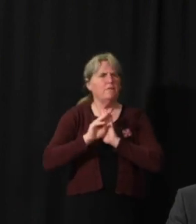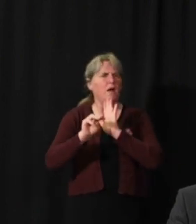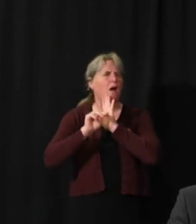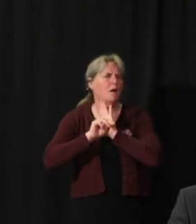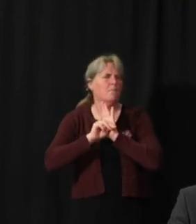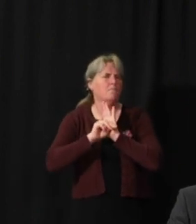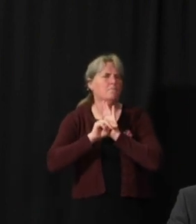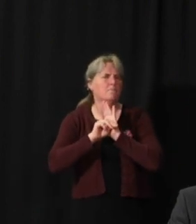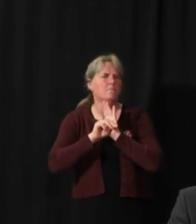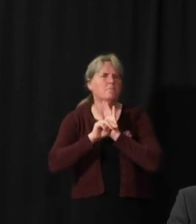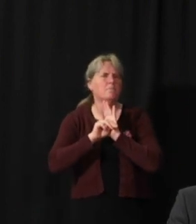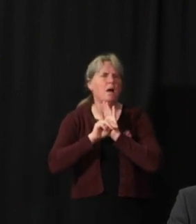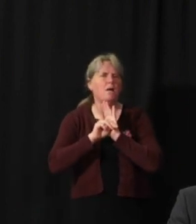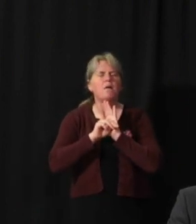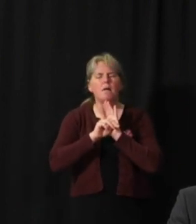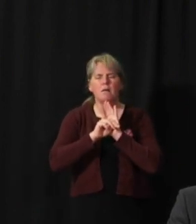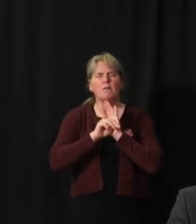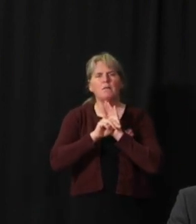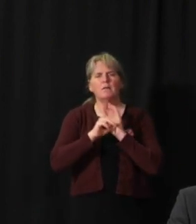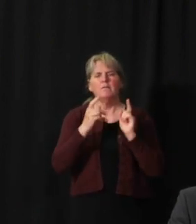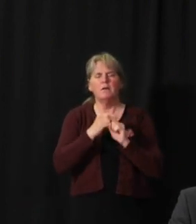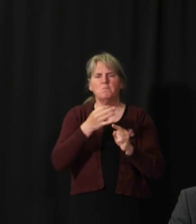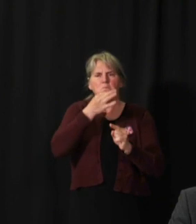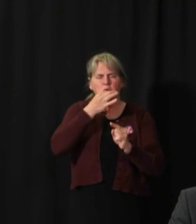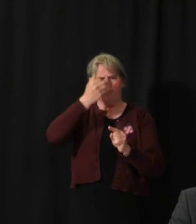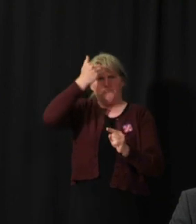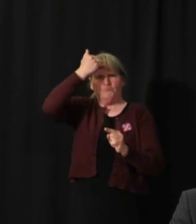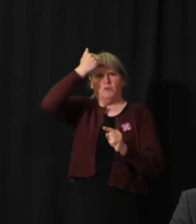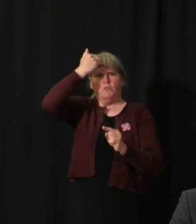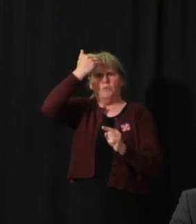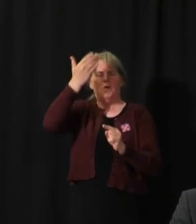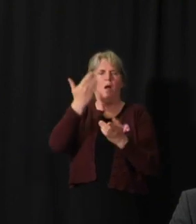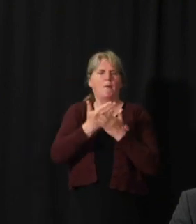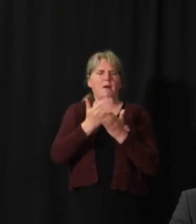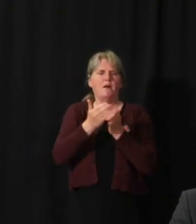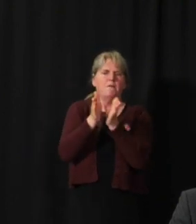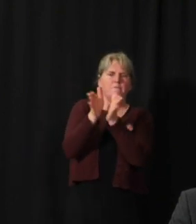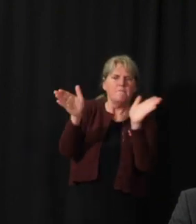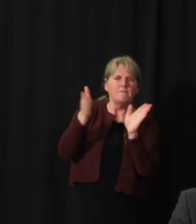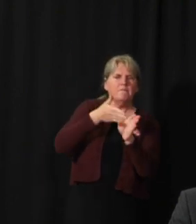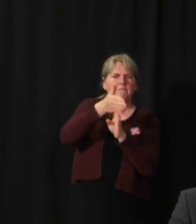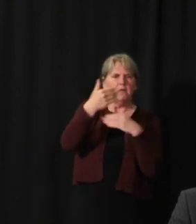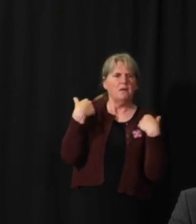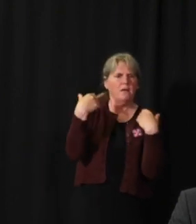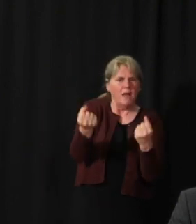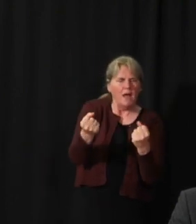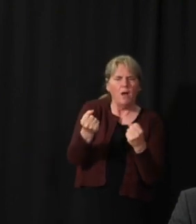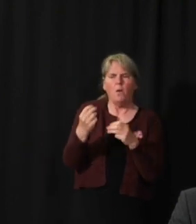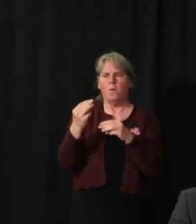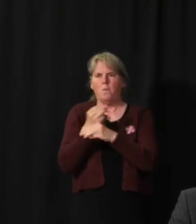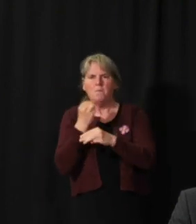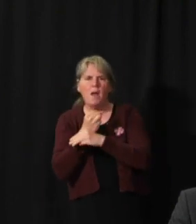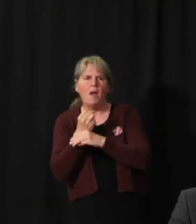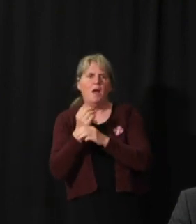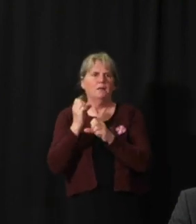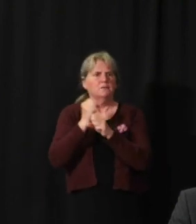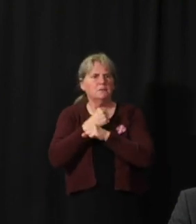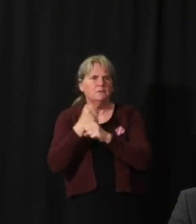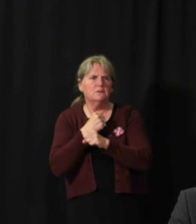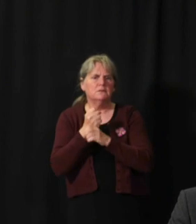model that's already created by experts. And in our case, those experts might be in